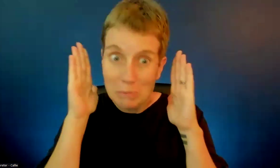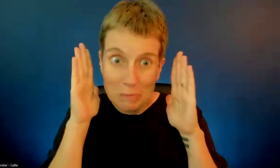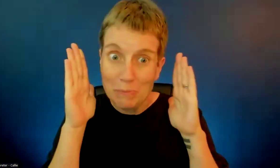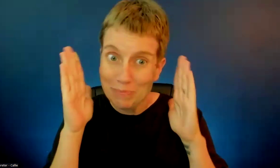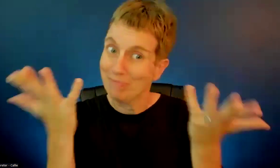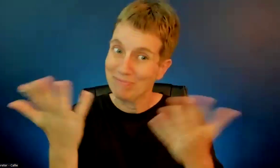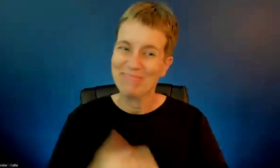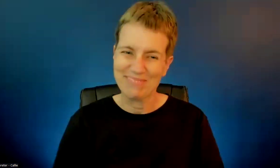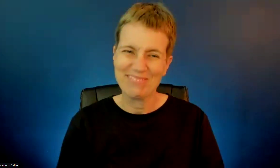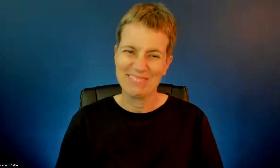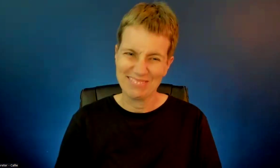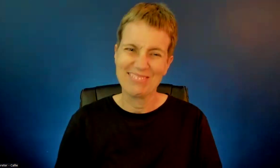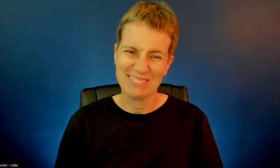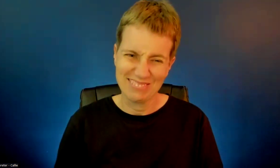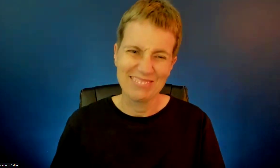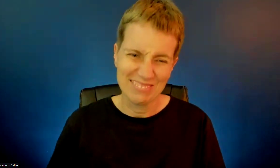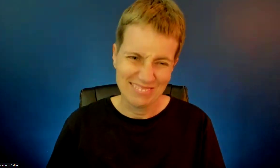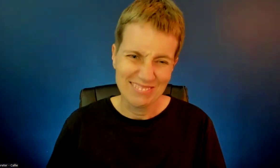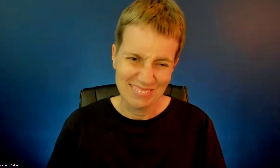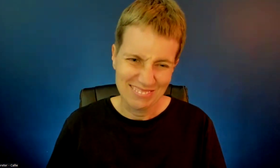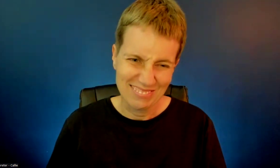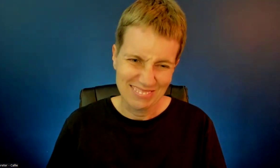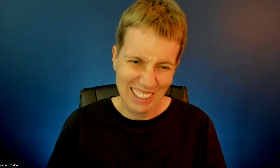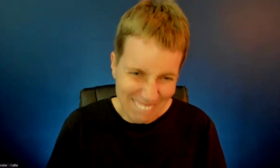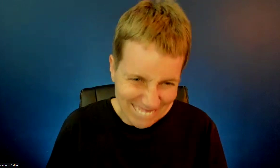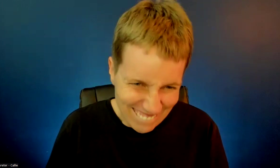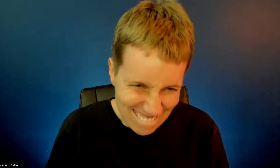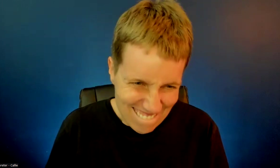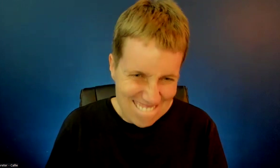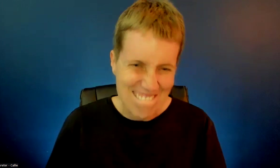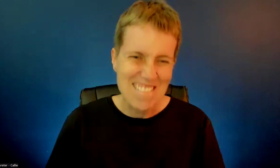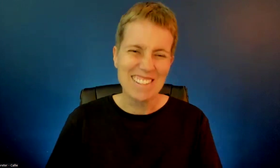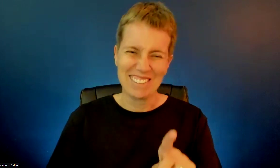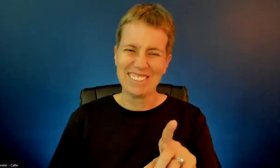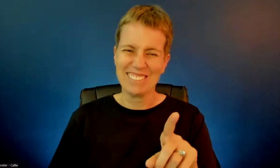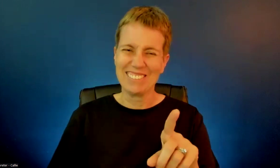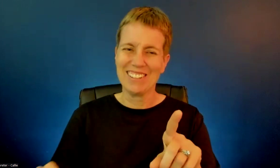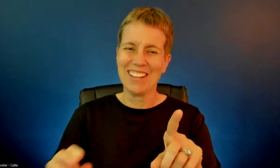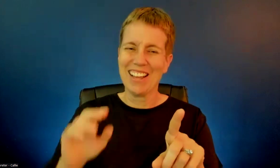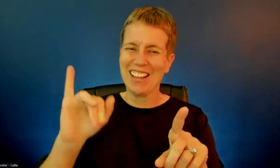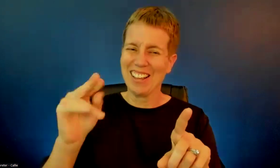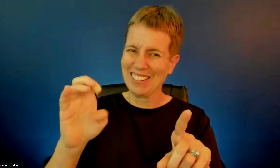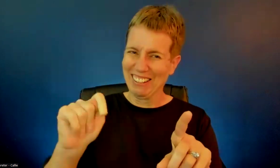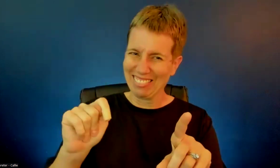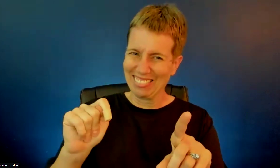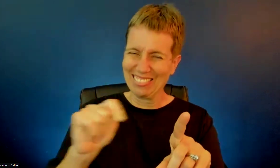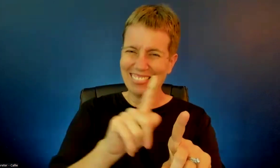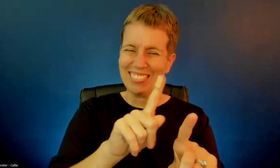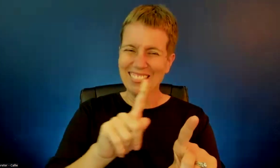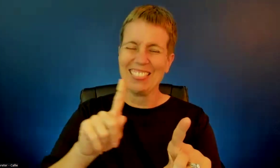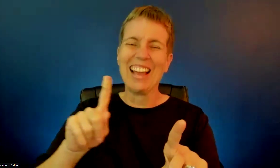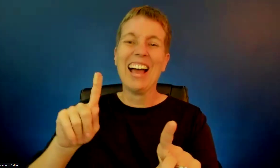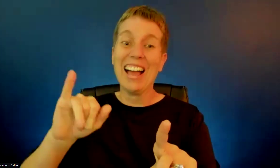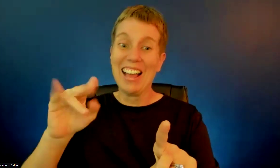Oh, I don't know. I saw this posted the other day. It's just a small aside that Kamala Harris